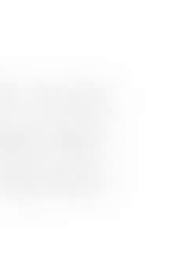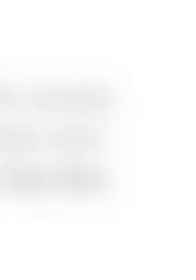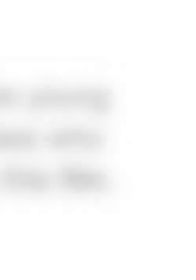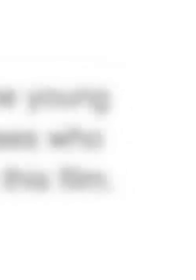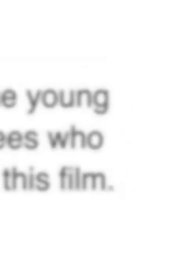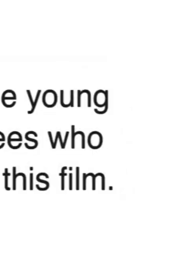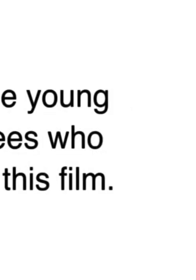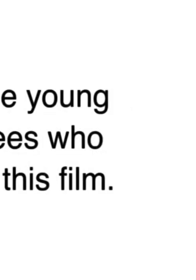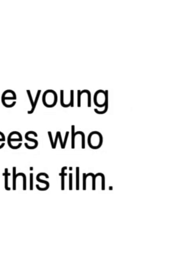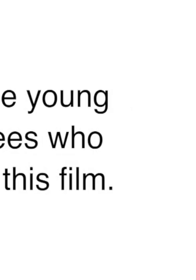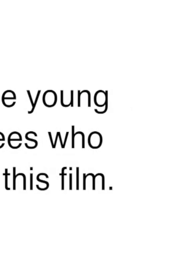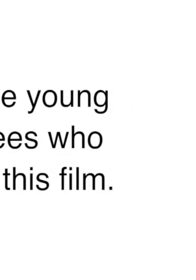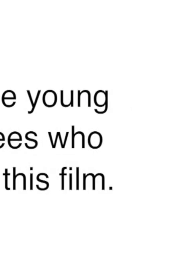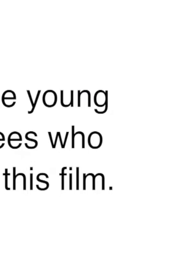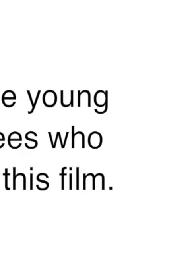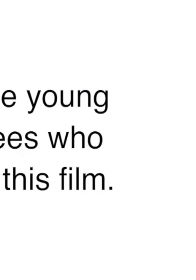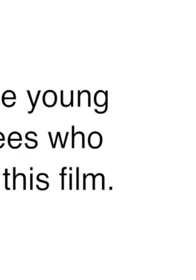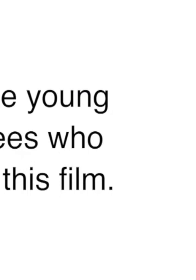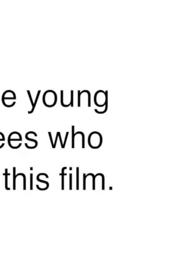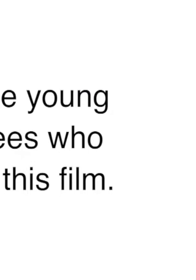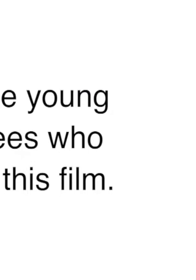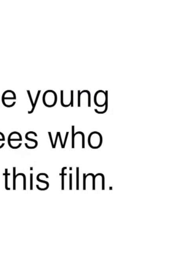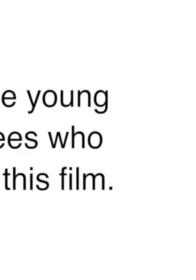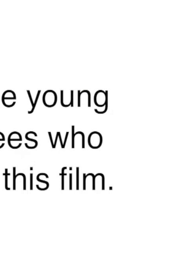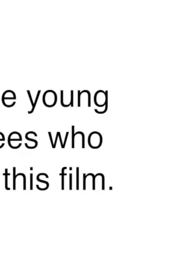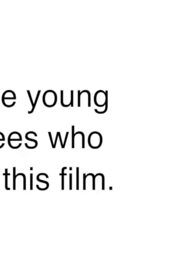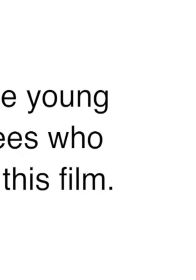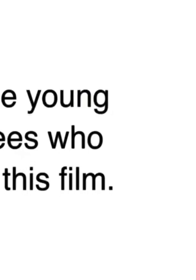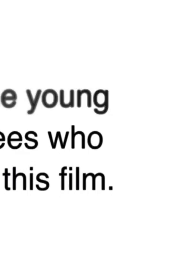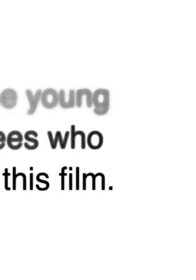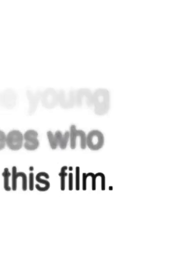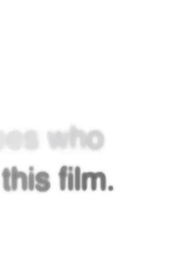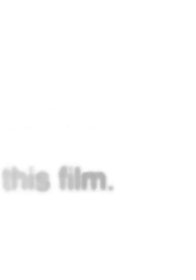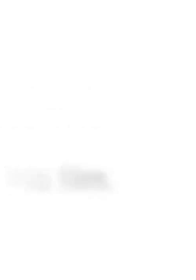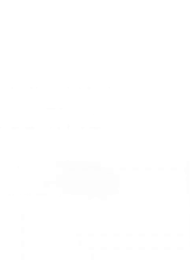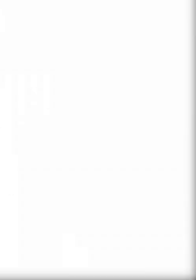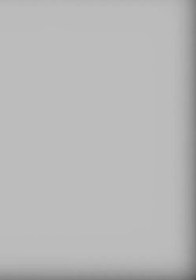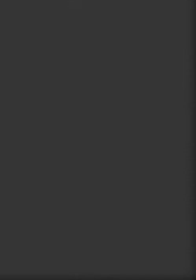So that was the most of my time, I'm a good kid. I here. to When going get out of here, gonna in need you to out here. going You're going the is over there. Thank you.